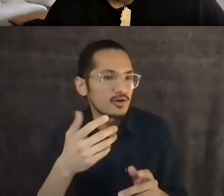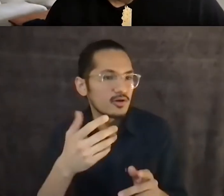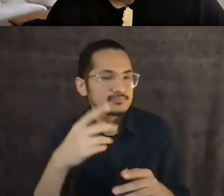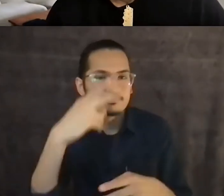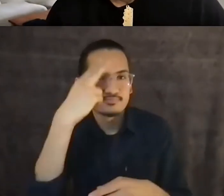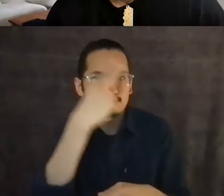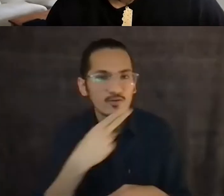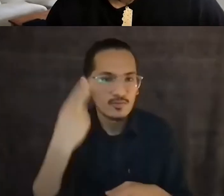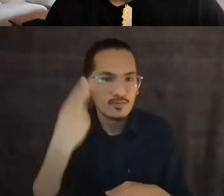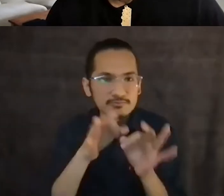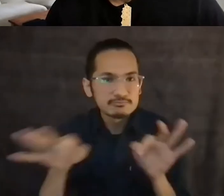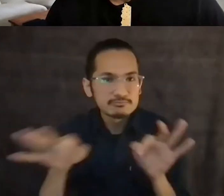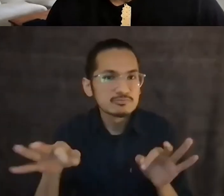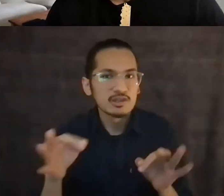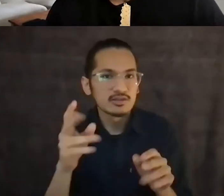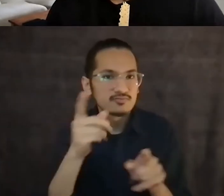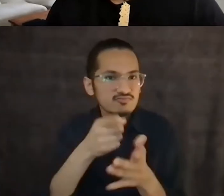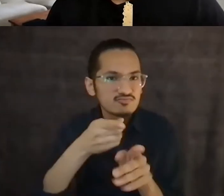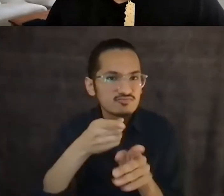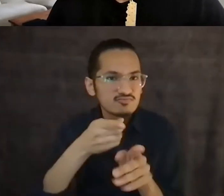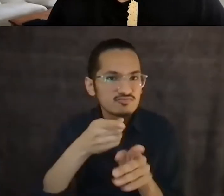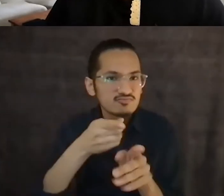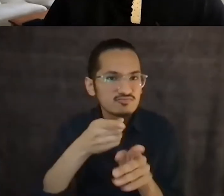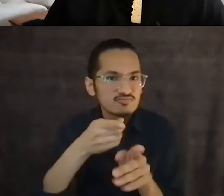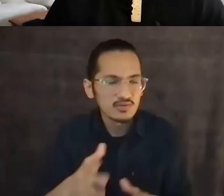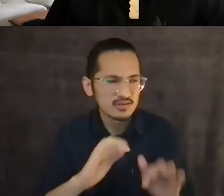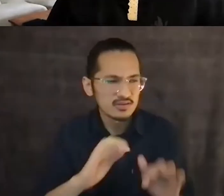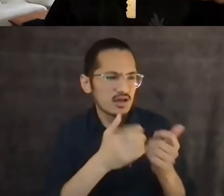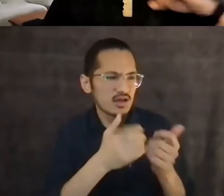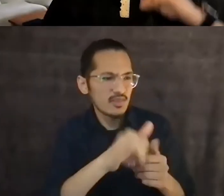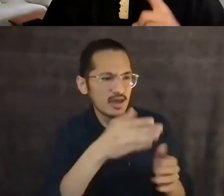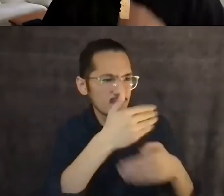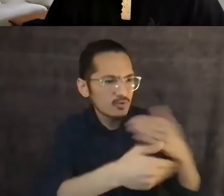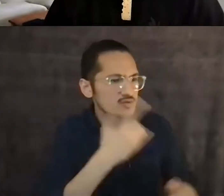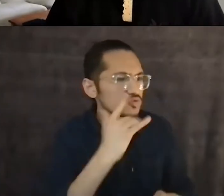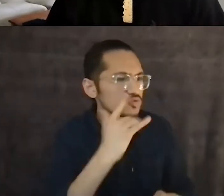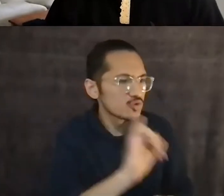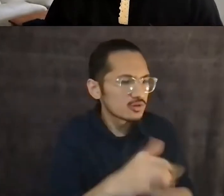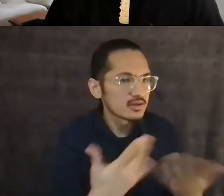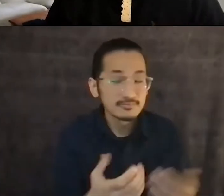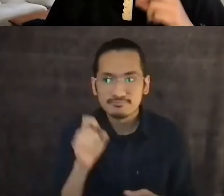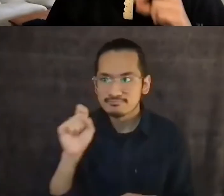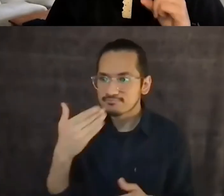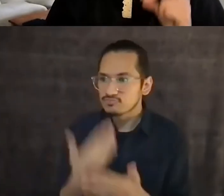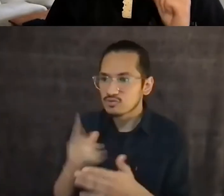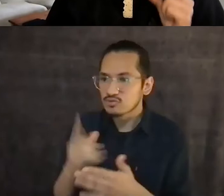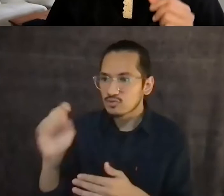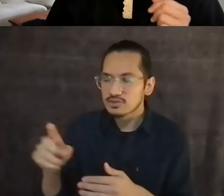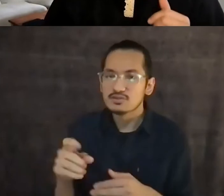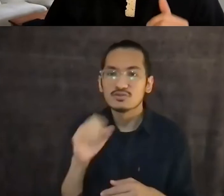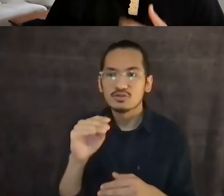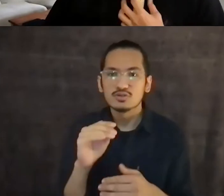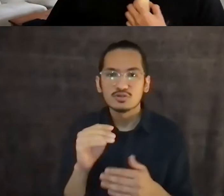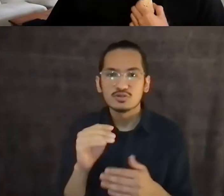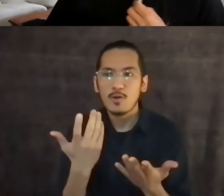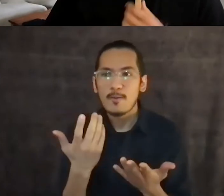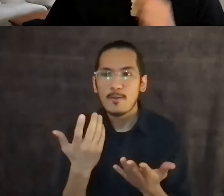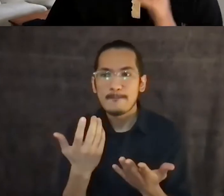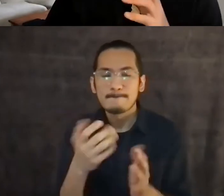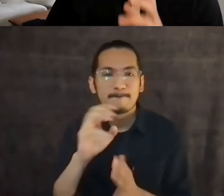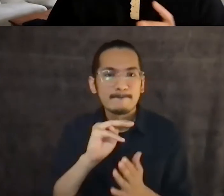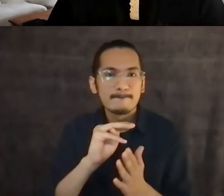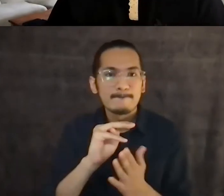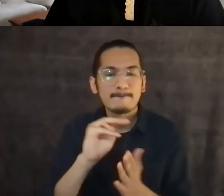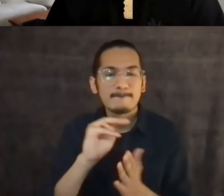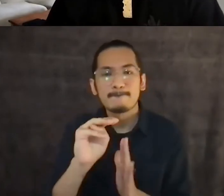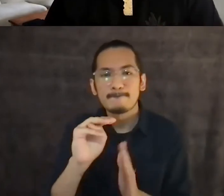and what that was like. Yeah. This is a great question. Uh, there are two things about the manuscript that I was really ready to fight about because I